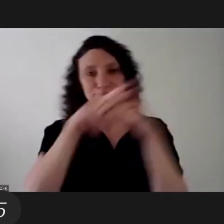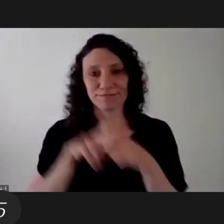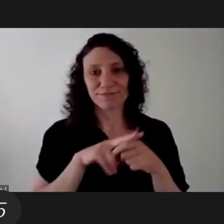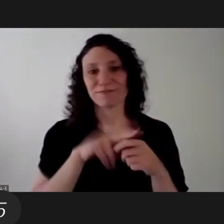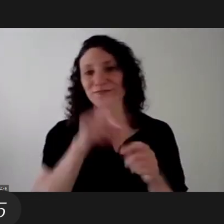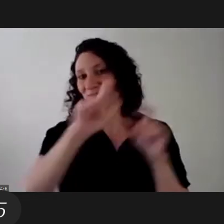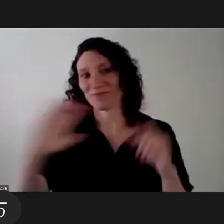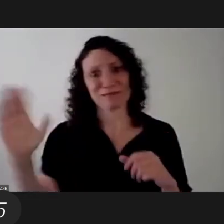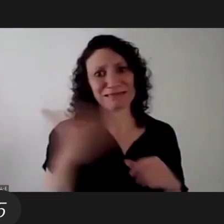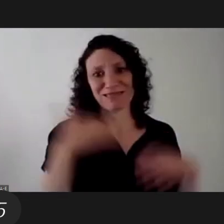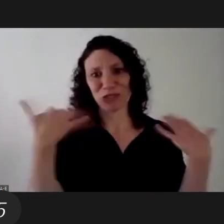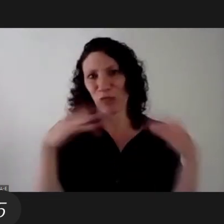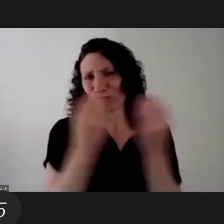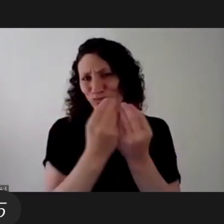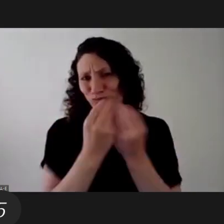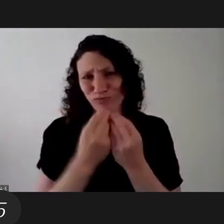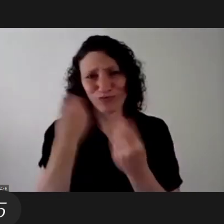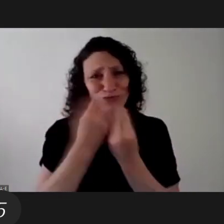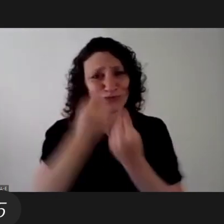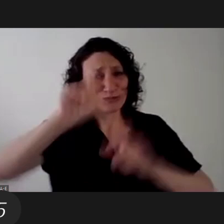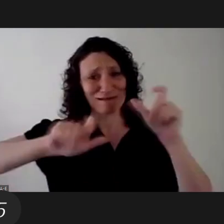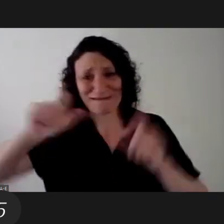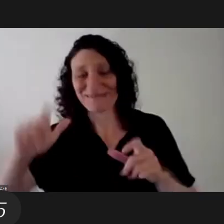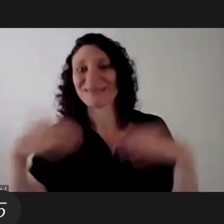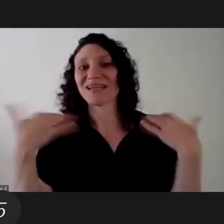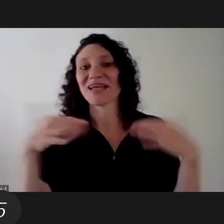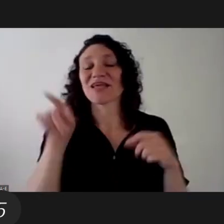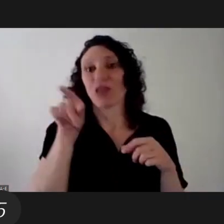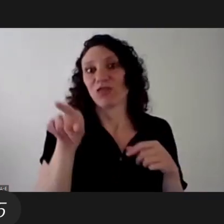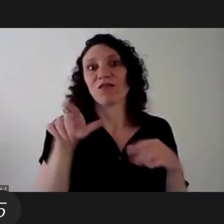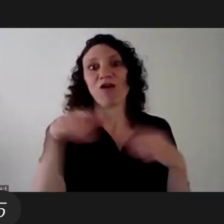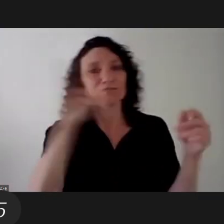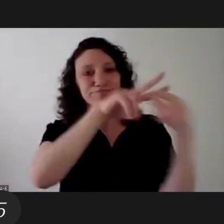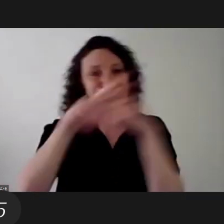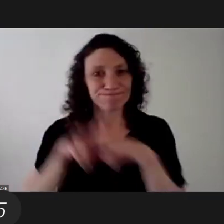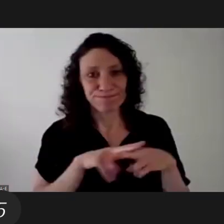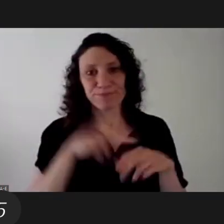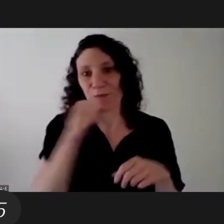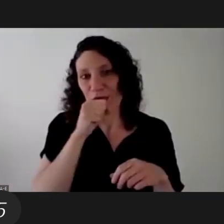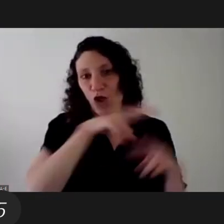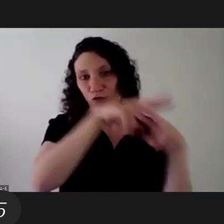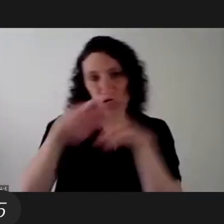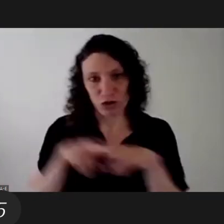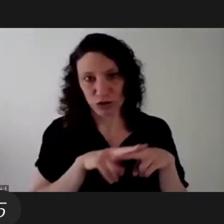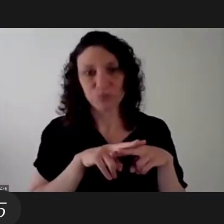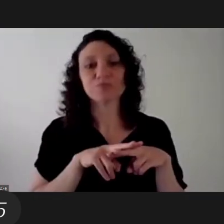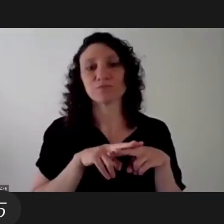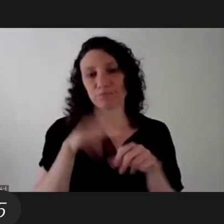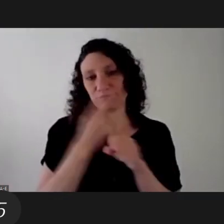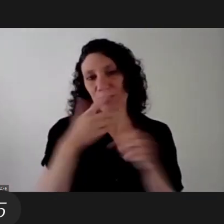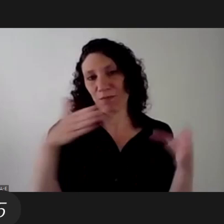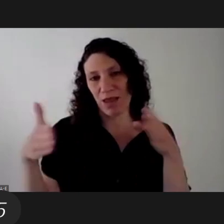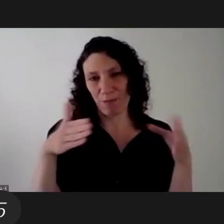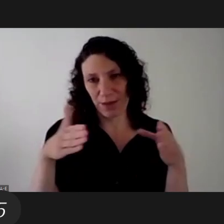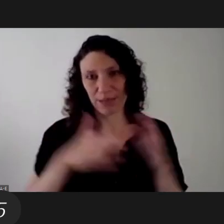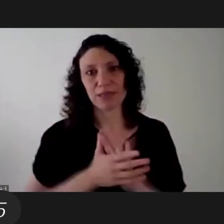microphones will be muted it's so many people who are participating so that the microphones will be muted